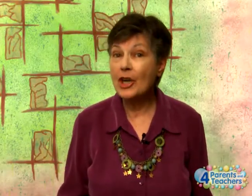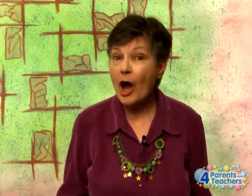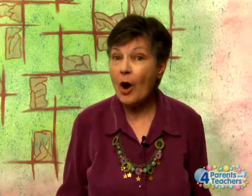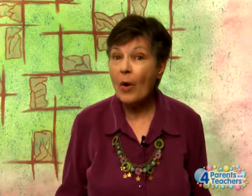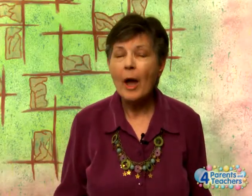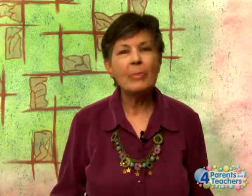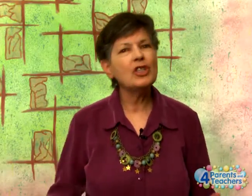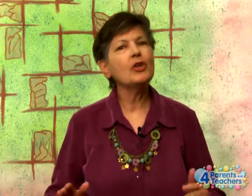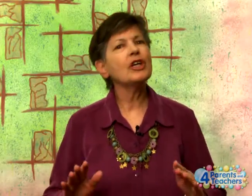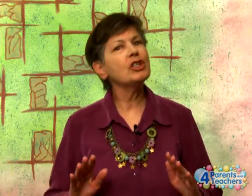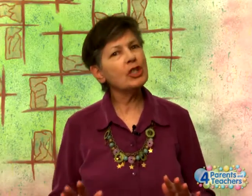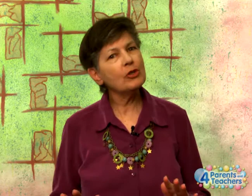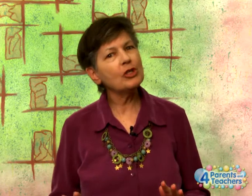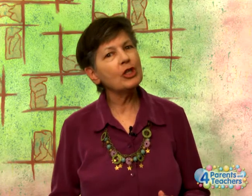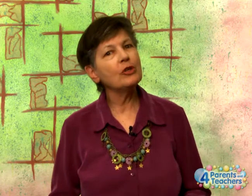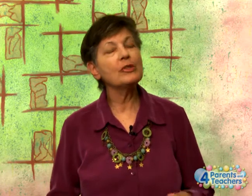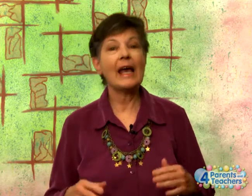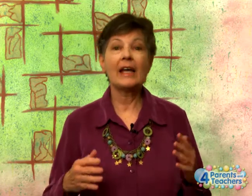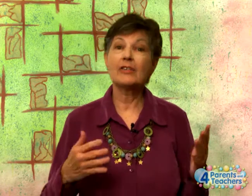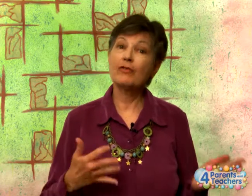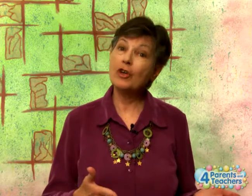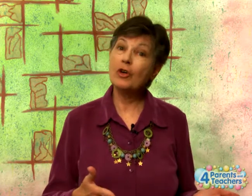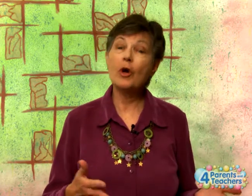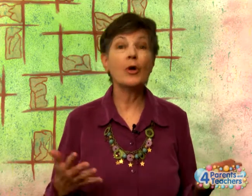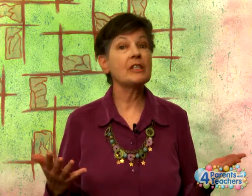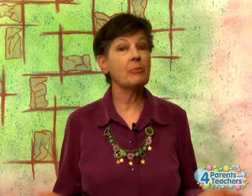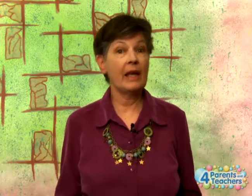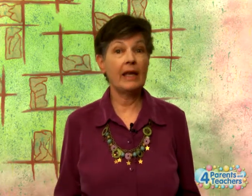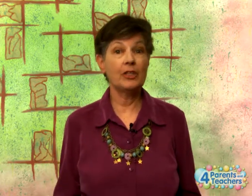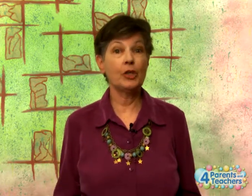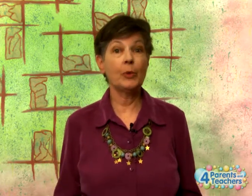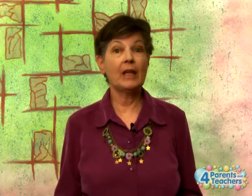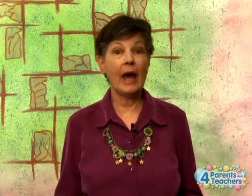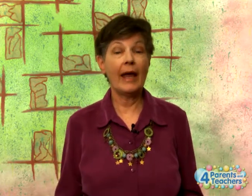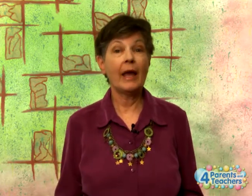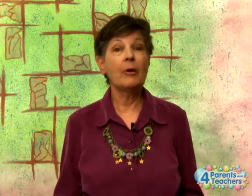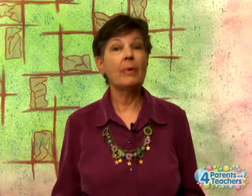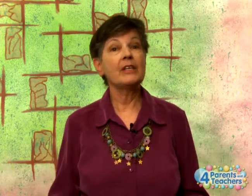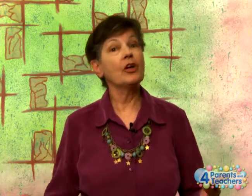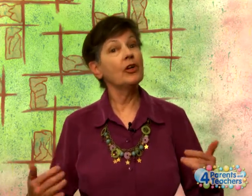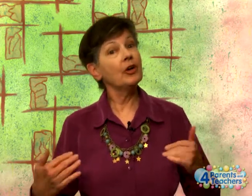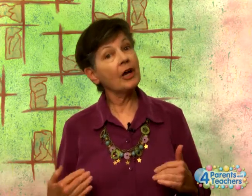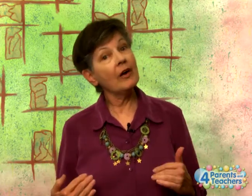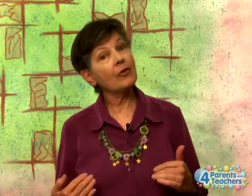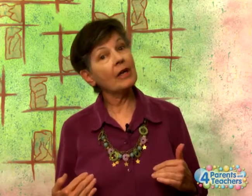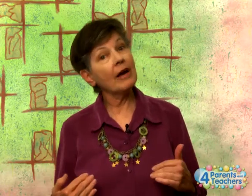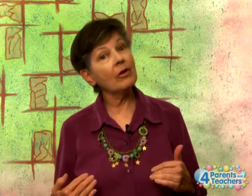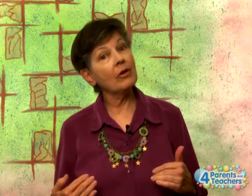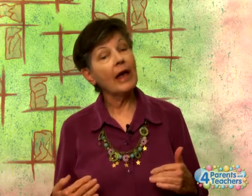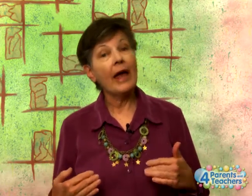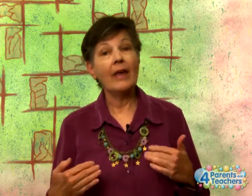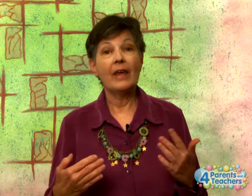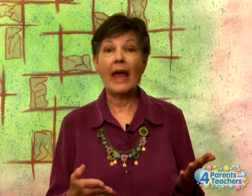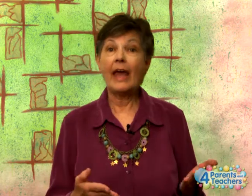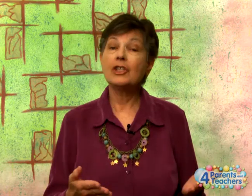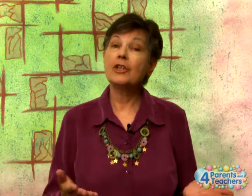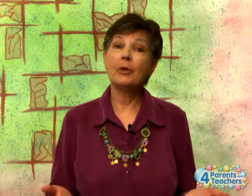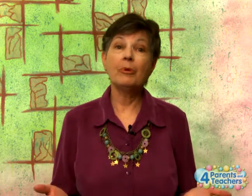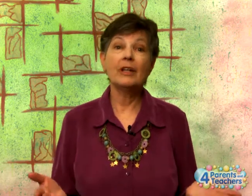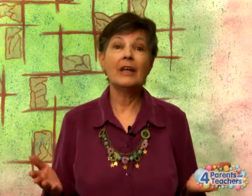know, but you can choose to use as few or as many as you would like, based on your comfort level and the age and the ability